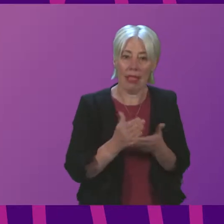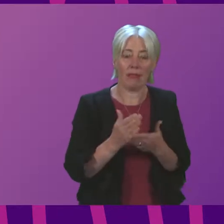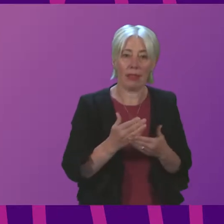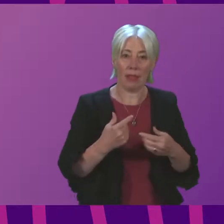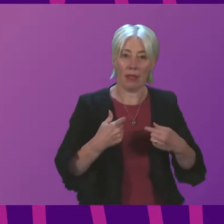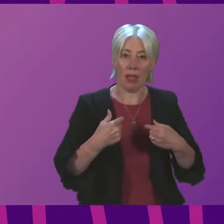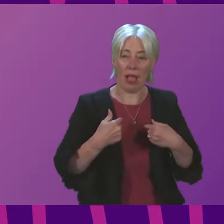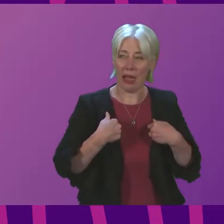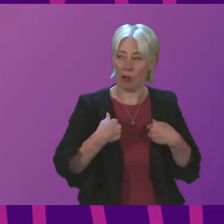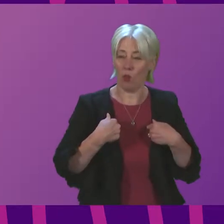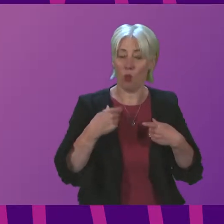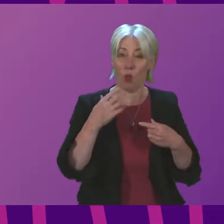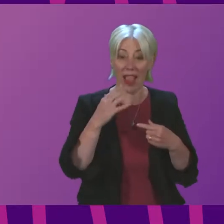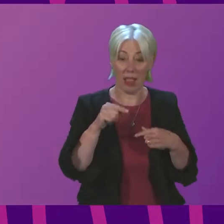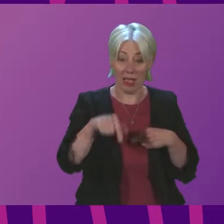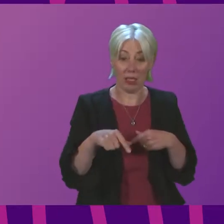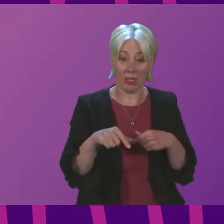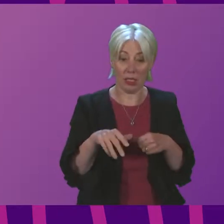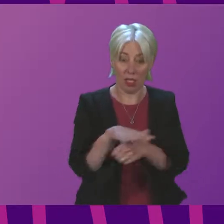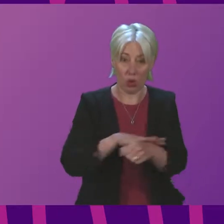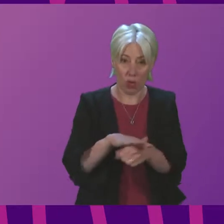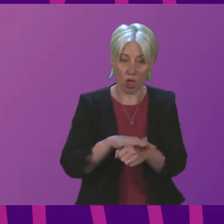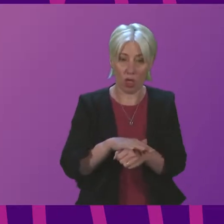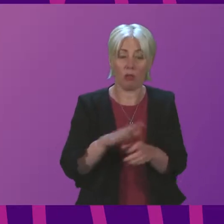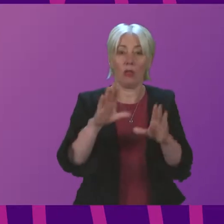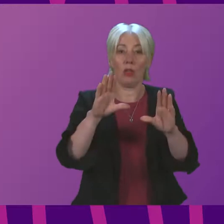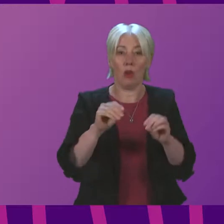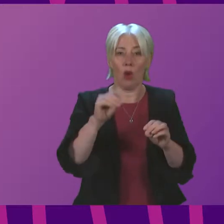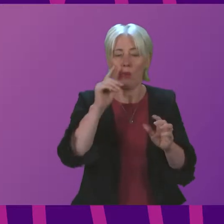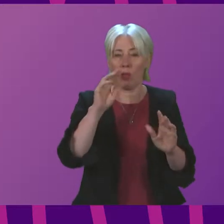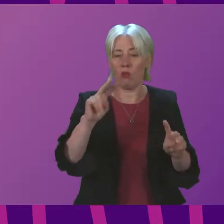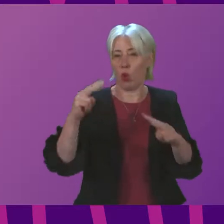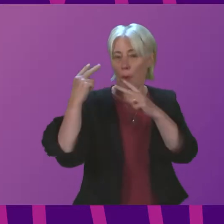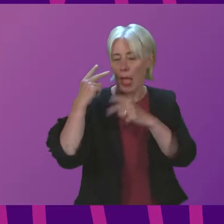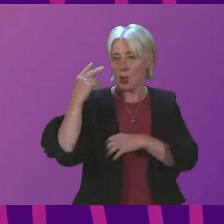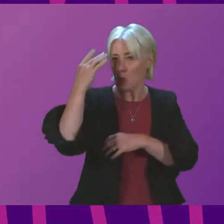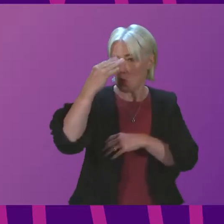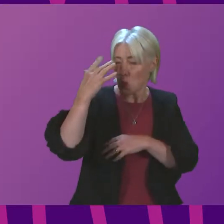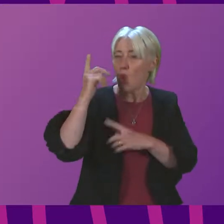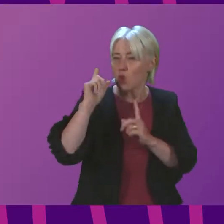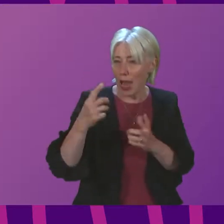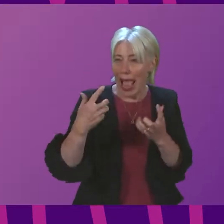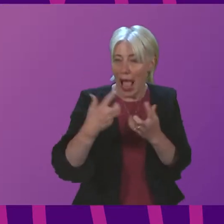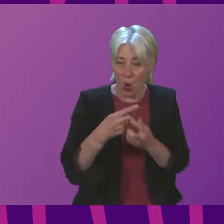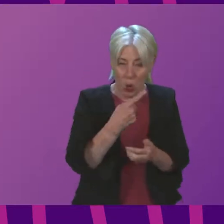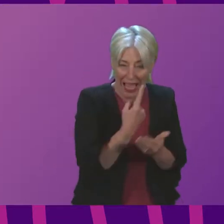reflections on this incident we will be working to identify how individuals can be most